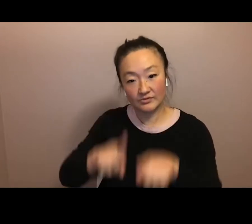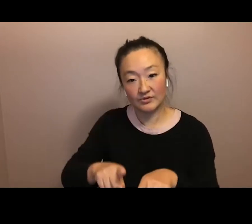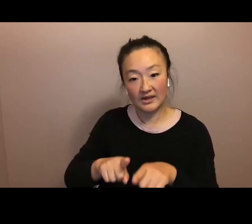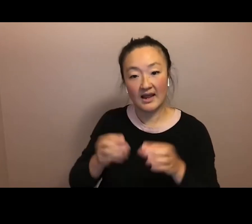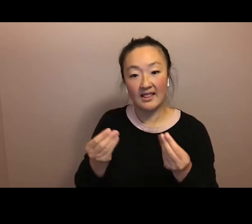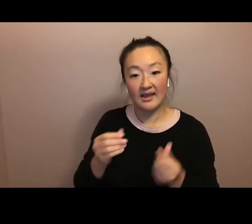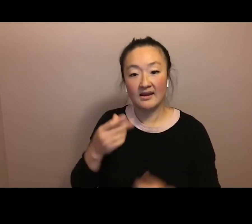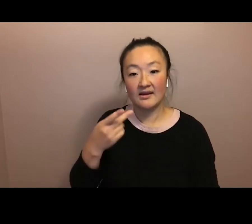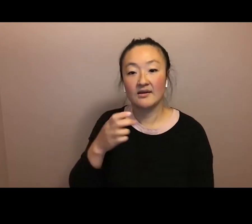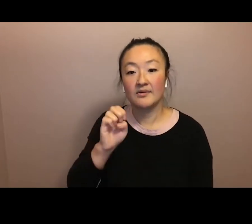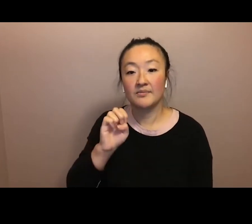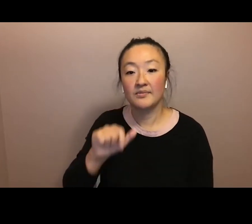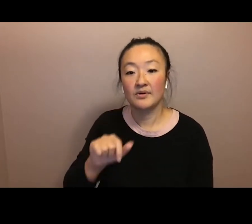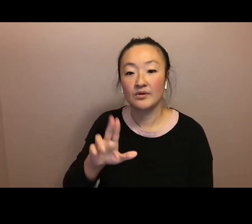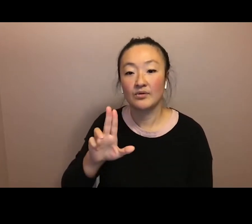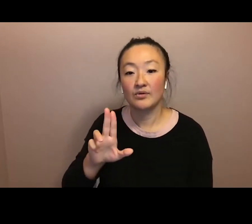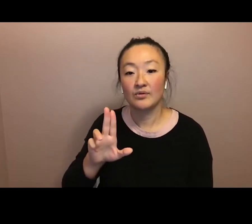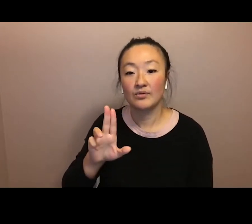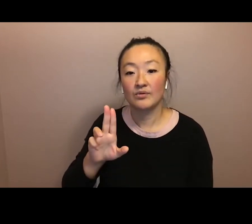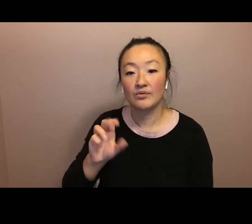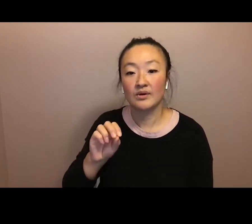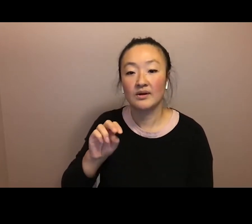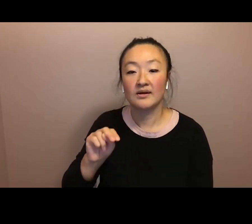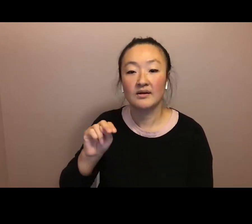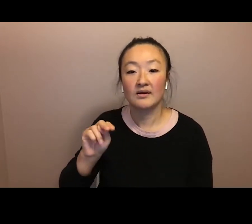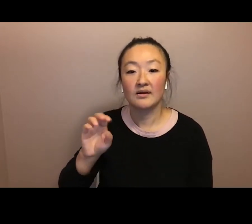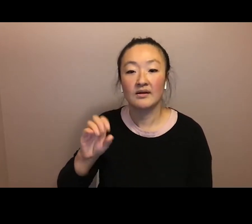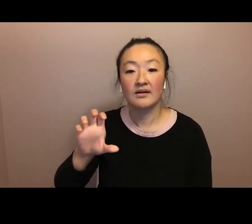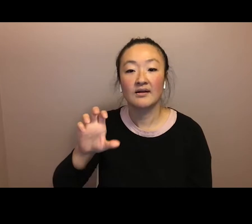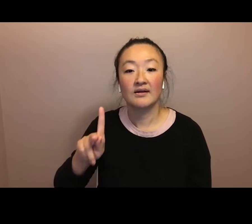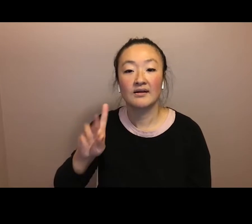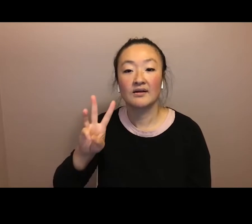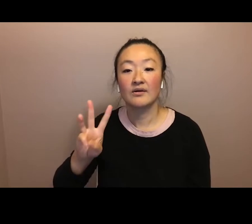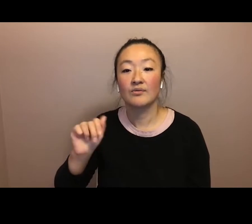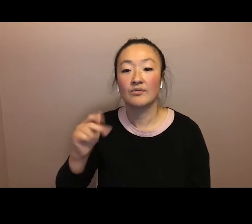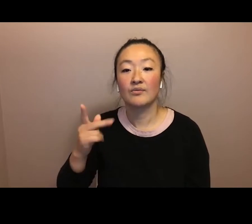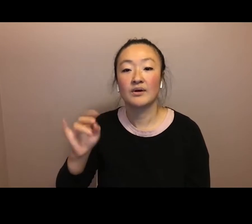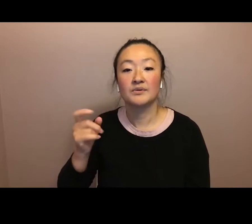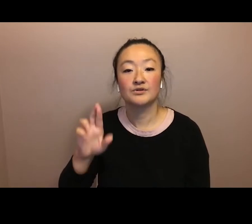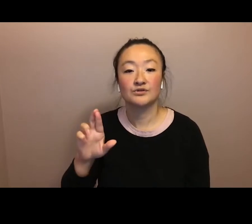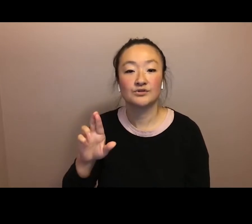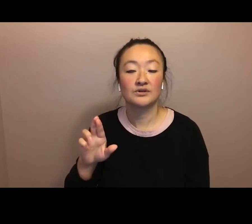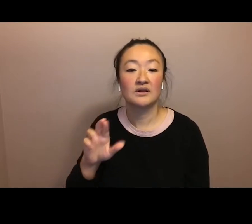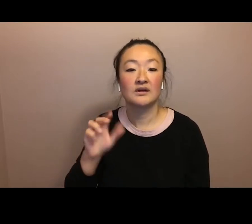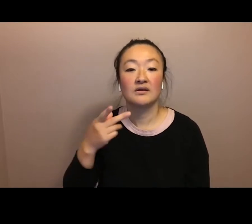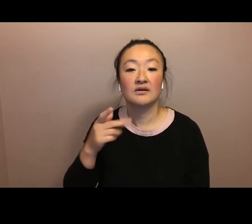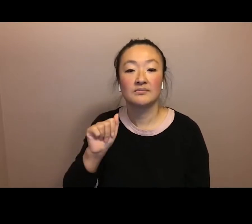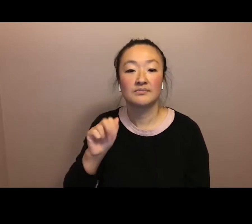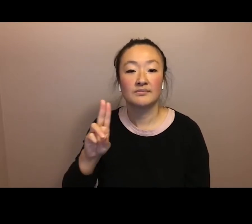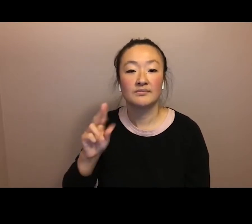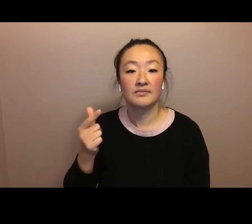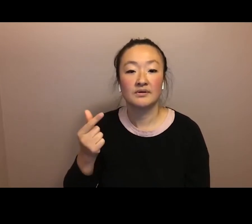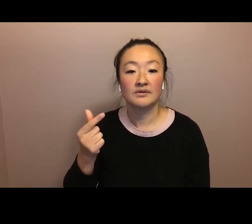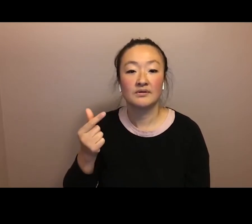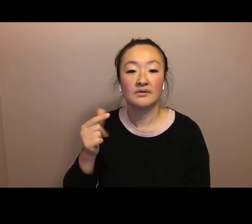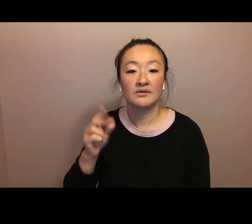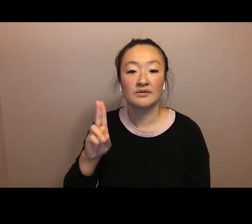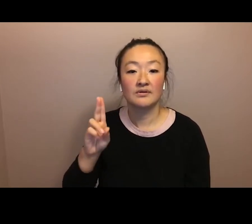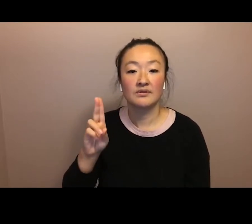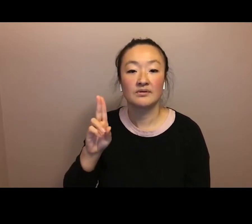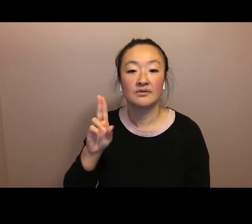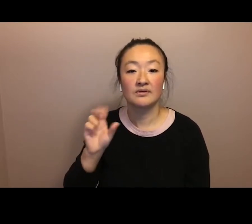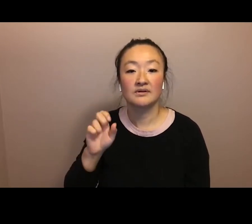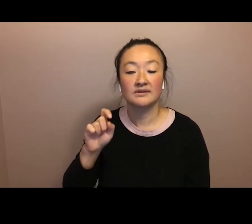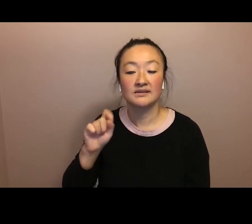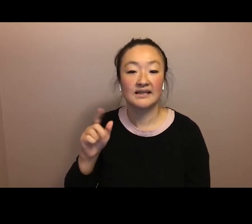AAWW, we are a national non-profit organization dedicated to uplifting Asian and Pacific diasporic literature